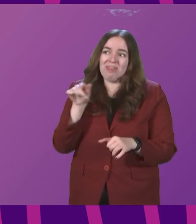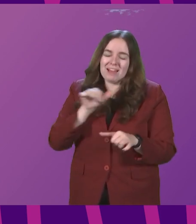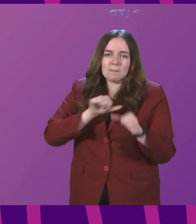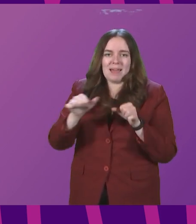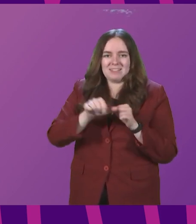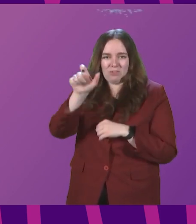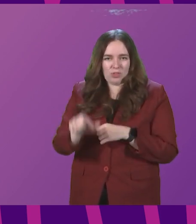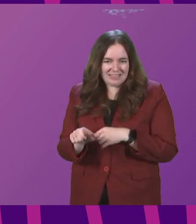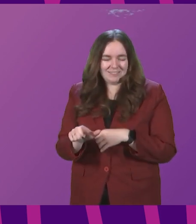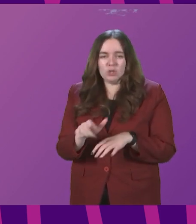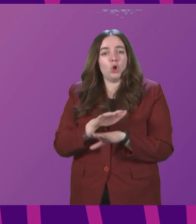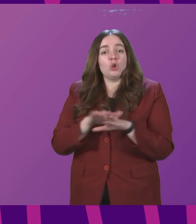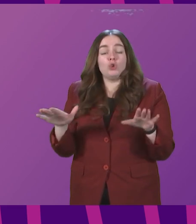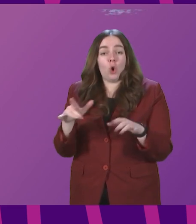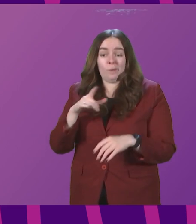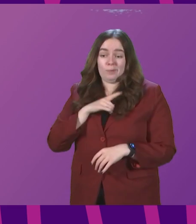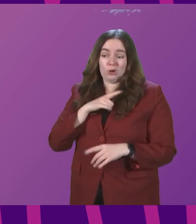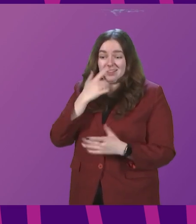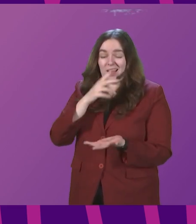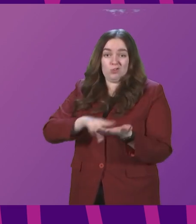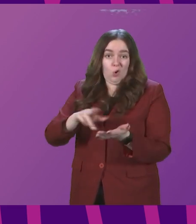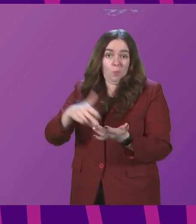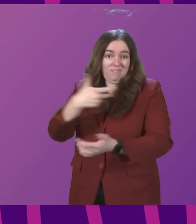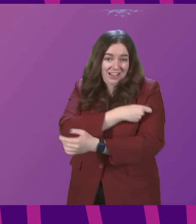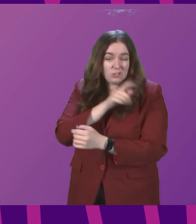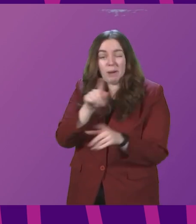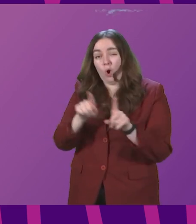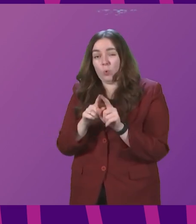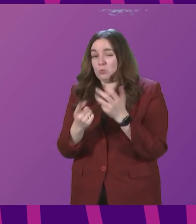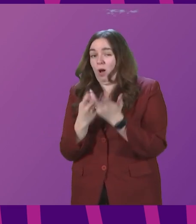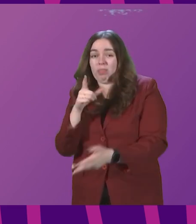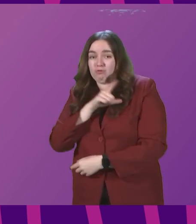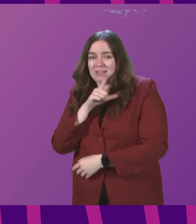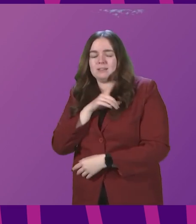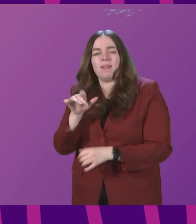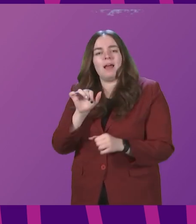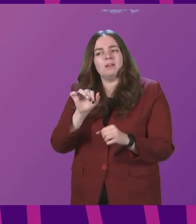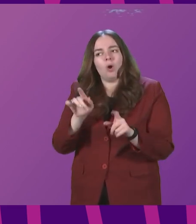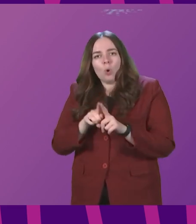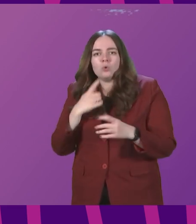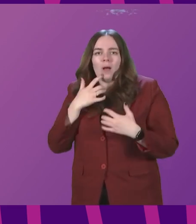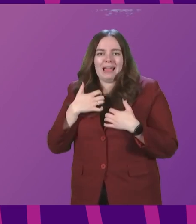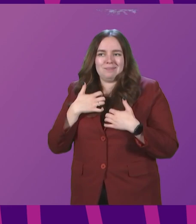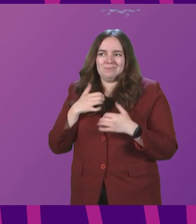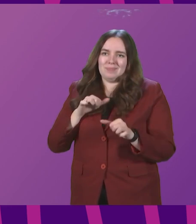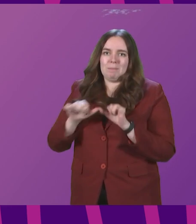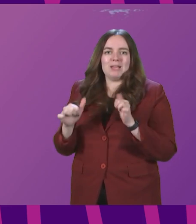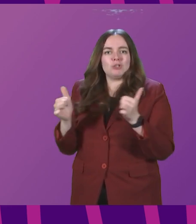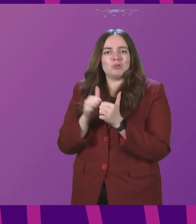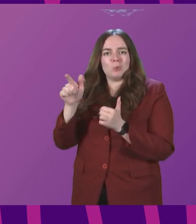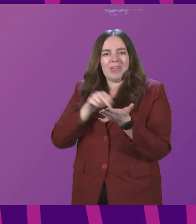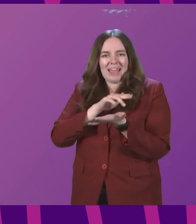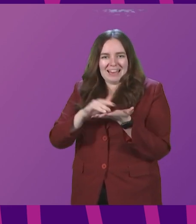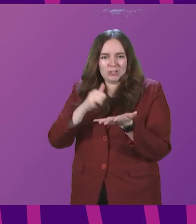individual, not just because they can be normally vaccinated, but for all sorts of other reasons. But that is also in the interest of the wider National Health Service, because it